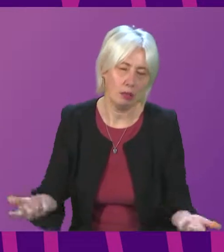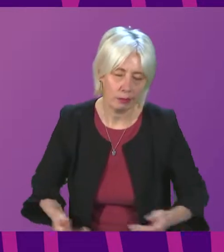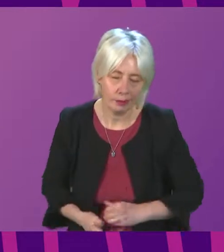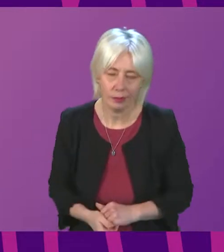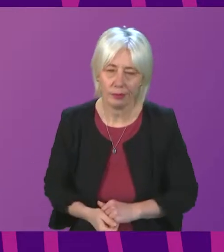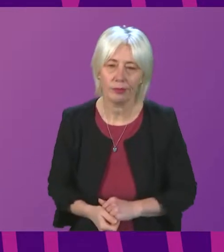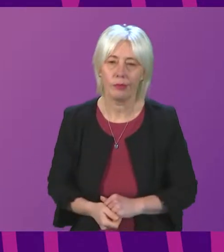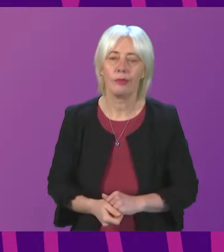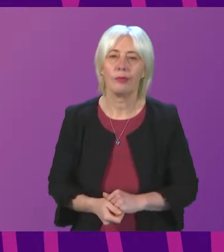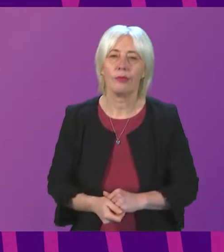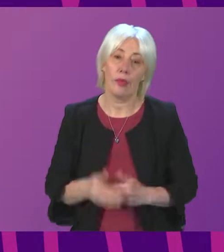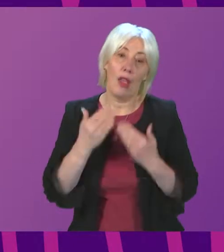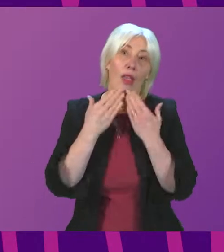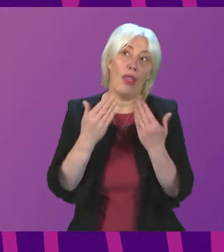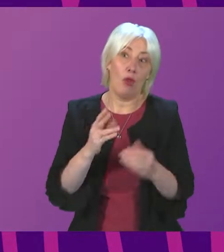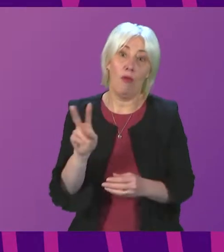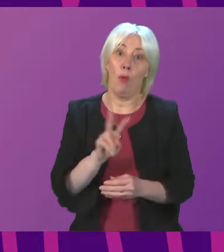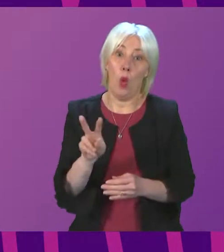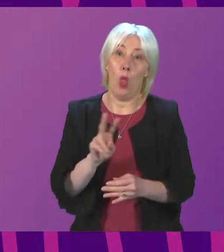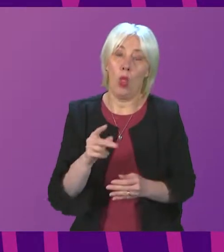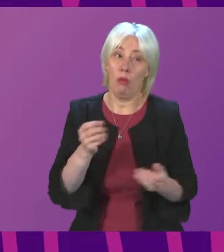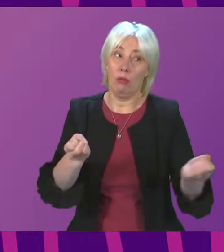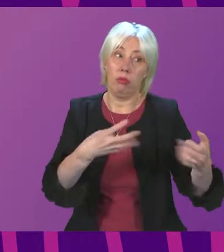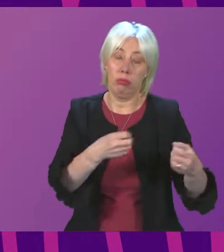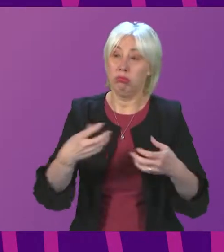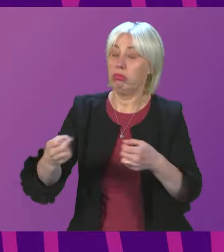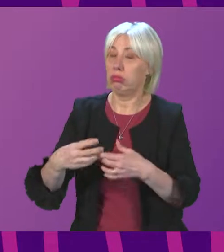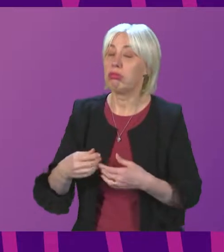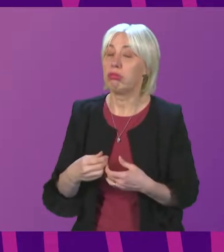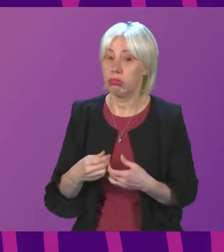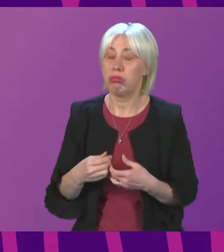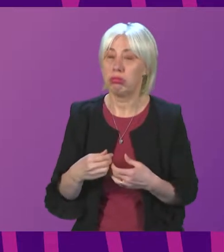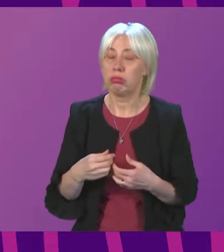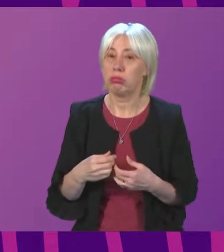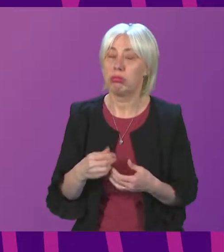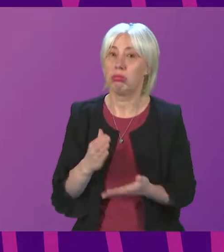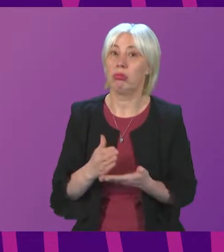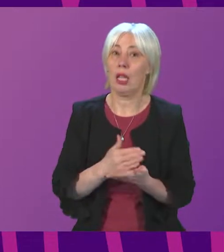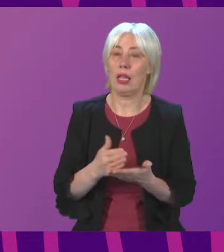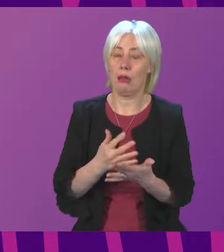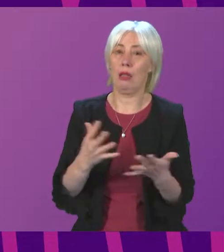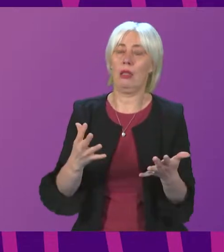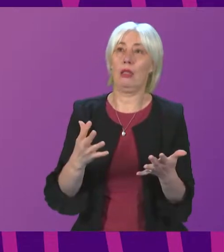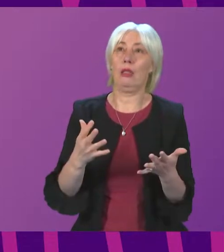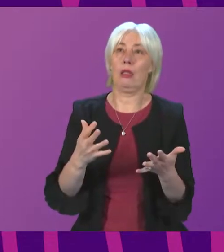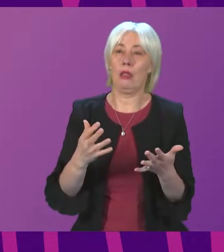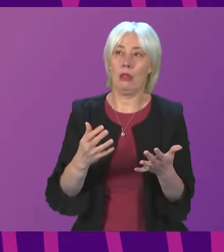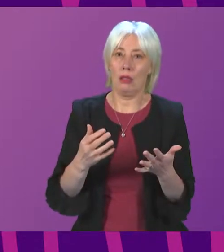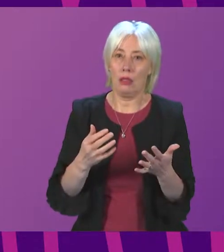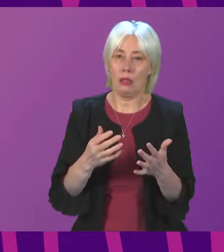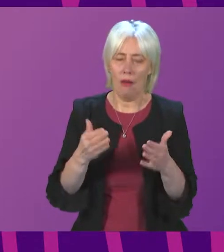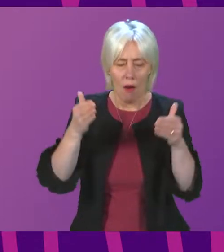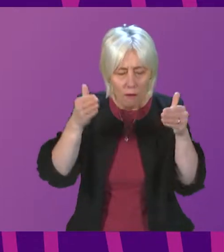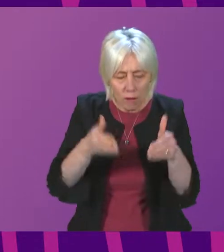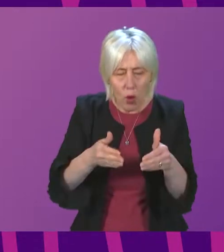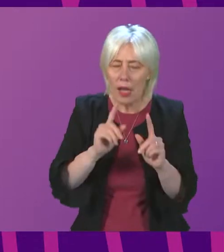Thank you for that. Thank you both. In fact, clearly, there are a number of increasingly kind of focused, but quite